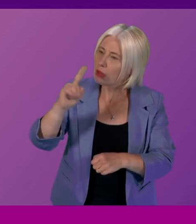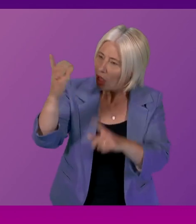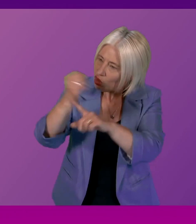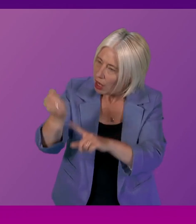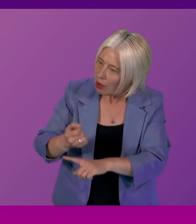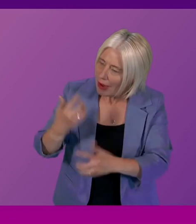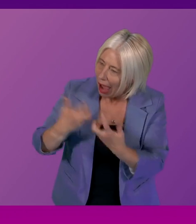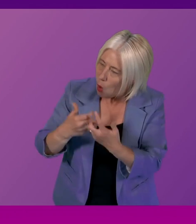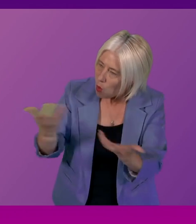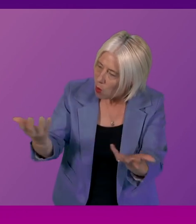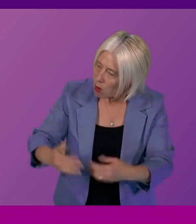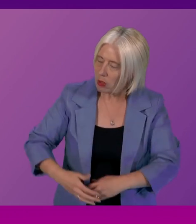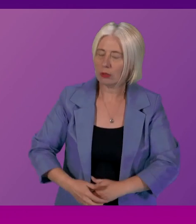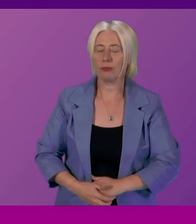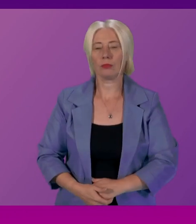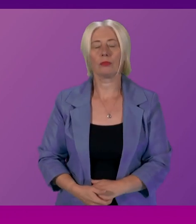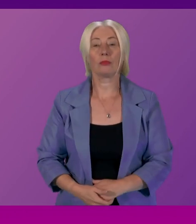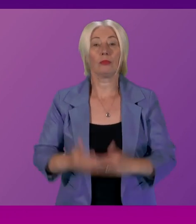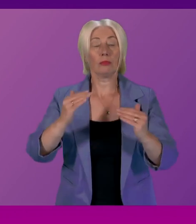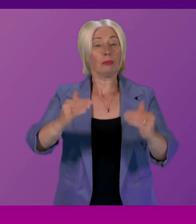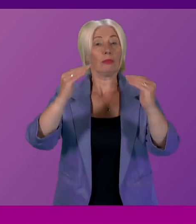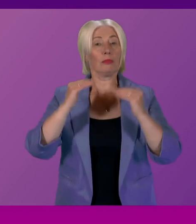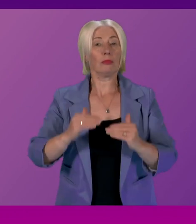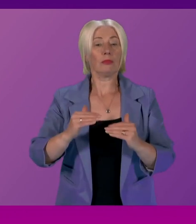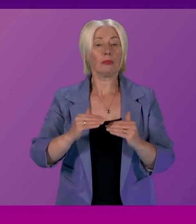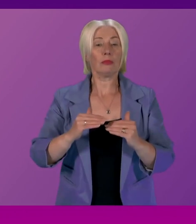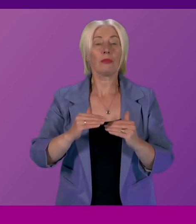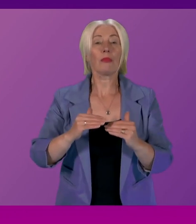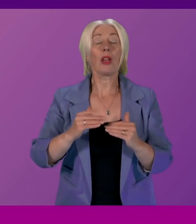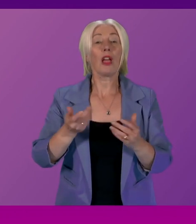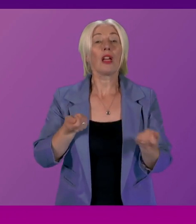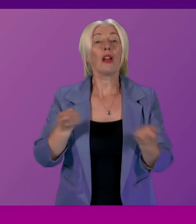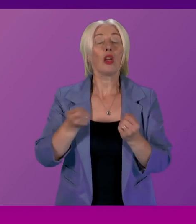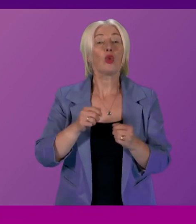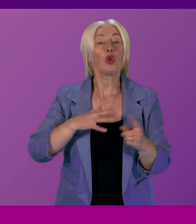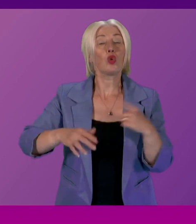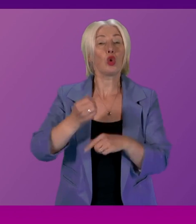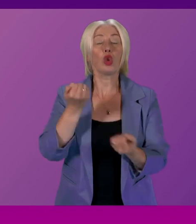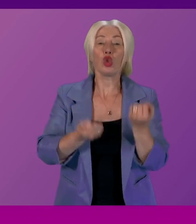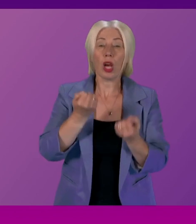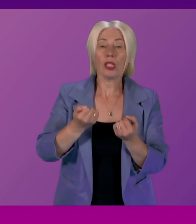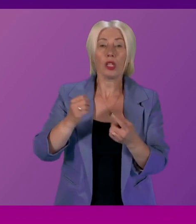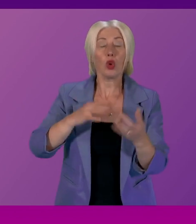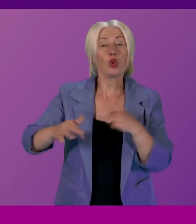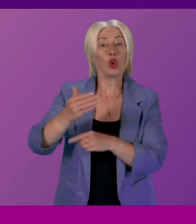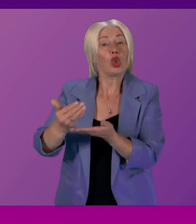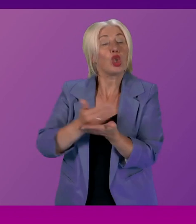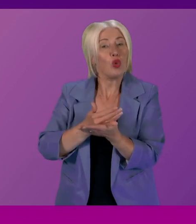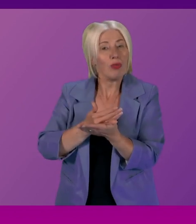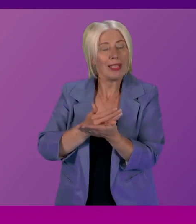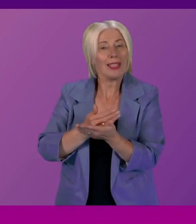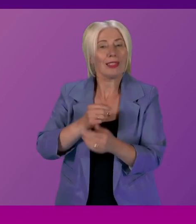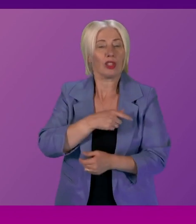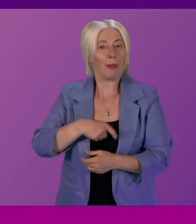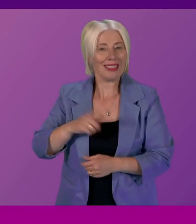Thanks very much. Thanks, Ariane. And I'm to move on to Pat Stevenson, Convener, Social Justice and Social Security. Thanks, Convener.